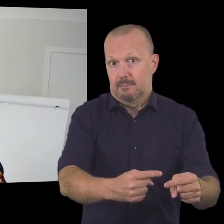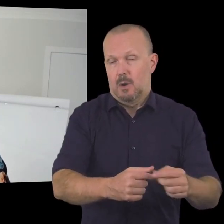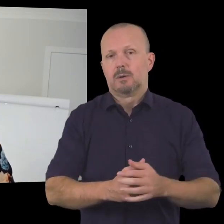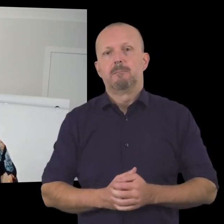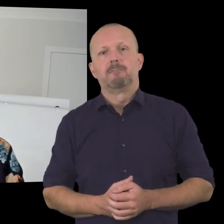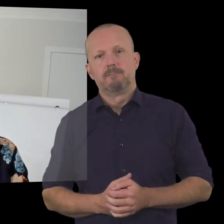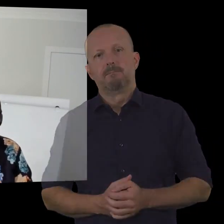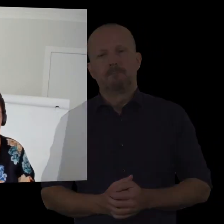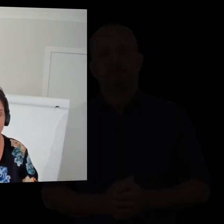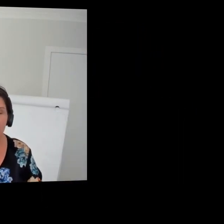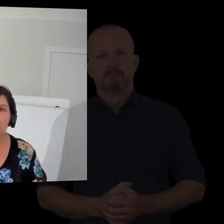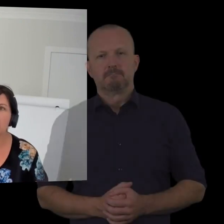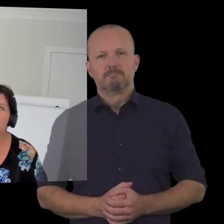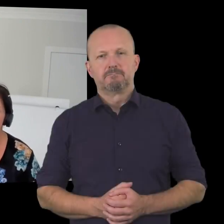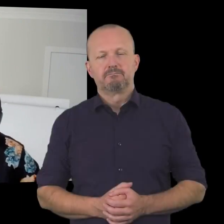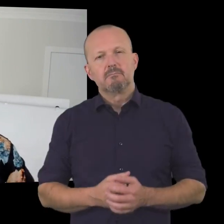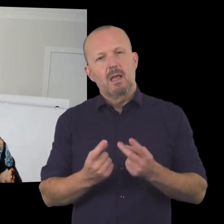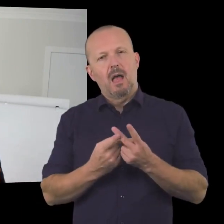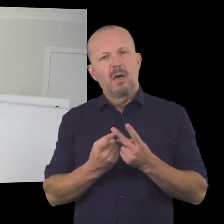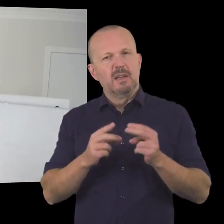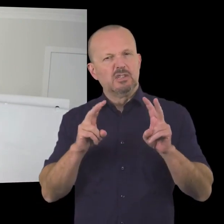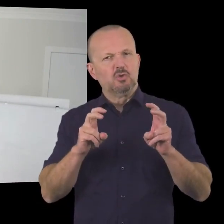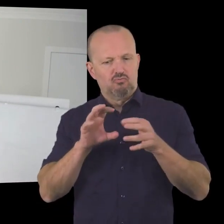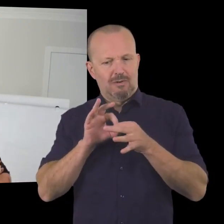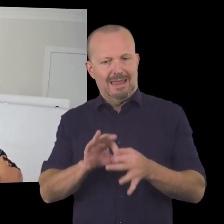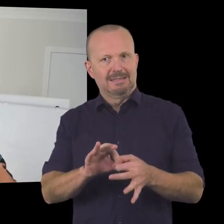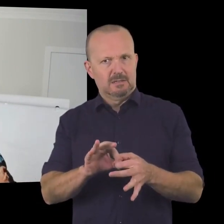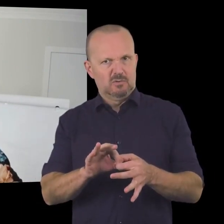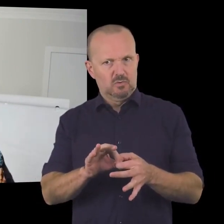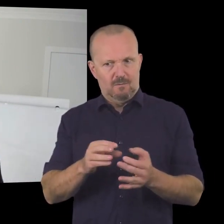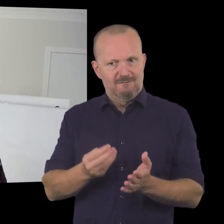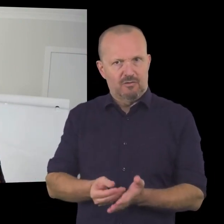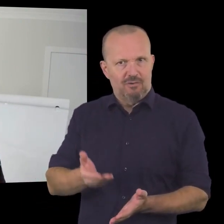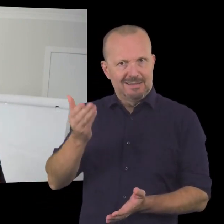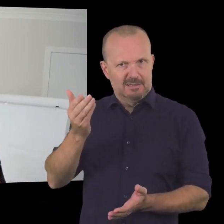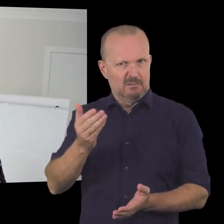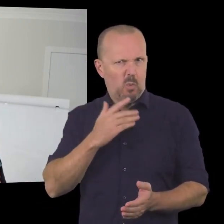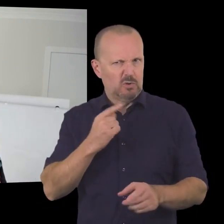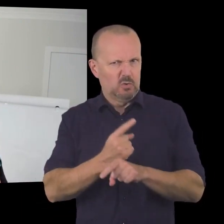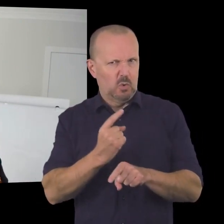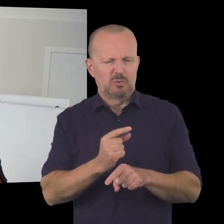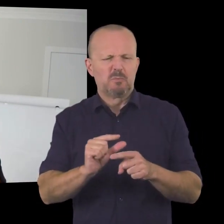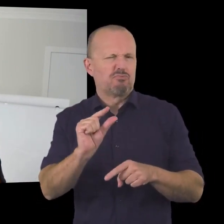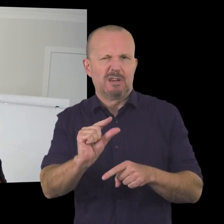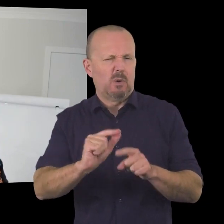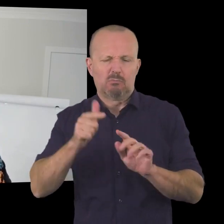on an ongoing basis so one thing that i wanted to touch on too in the context of of raising funds and i'm going to just touch on it